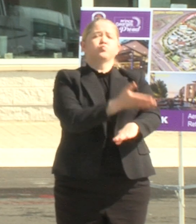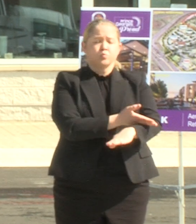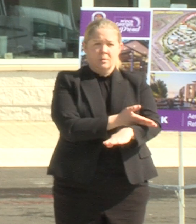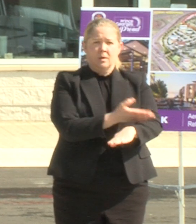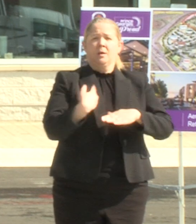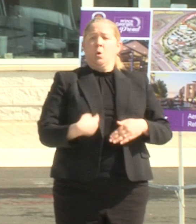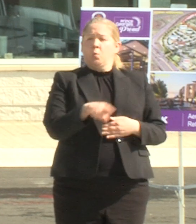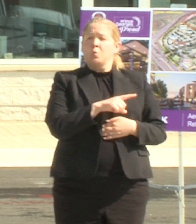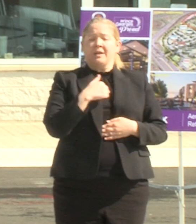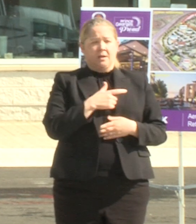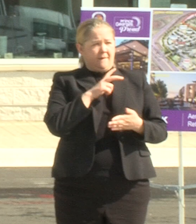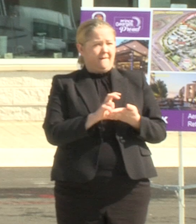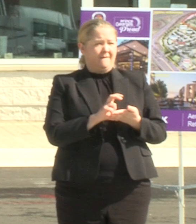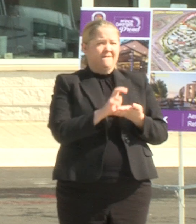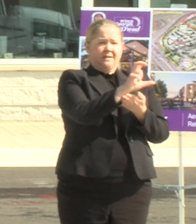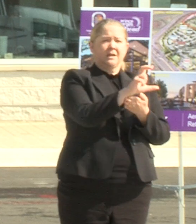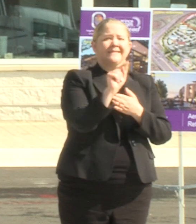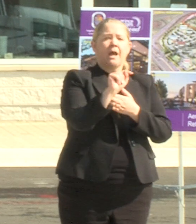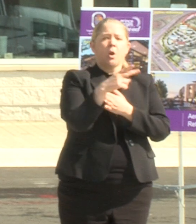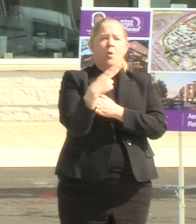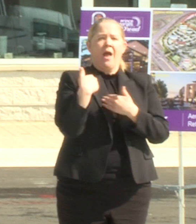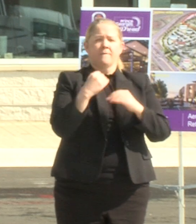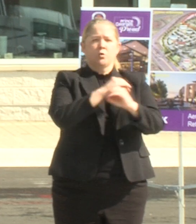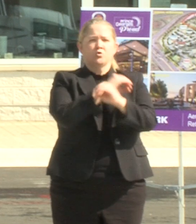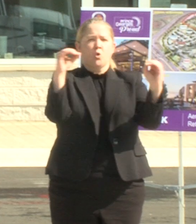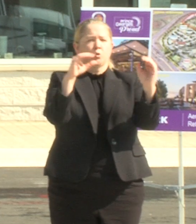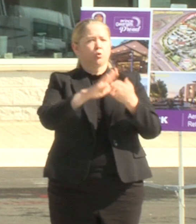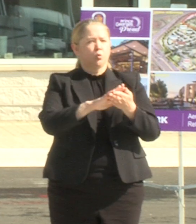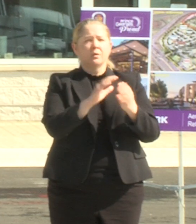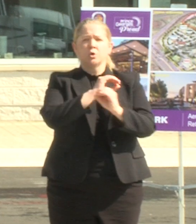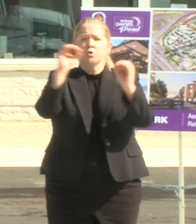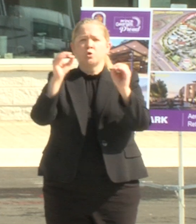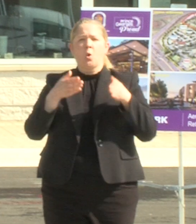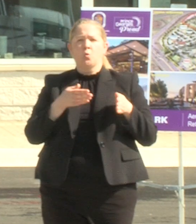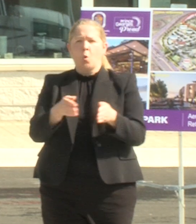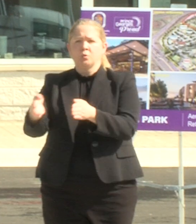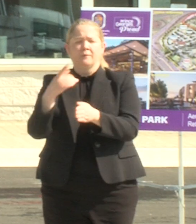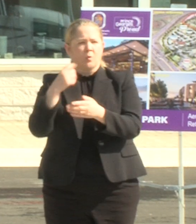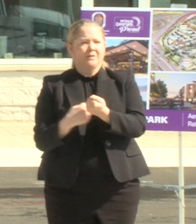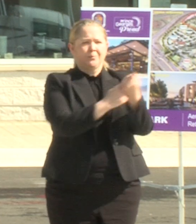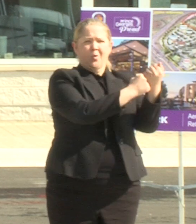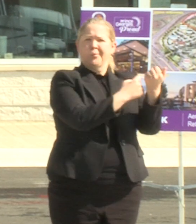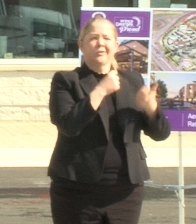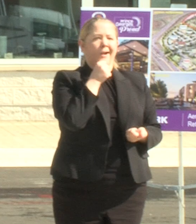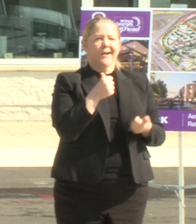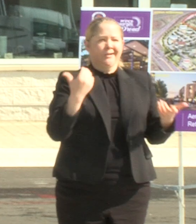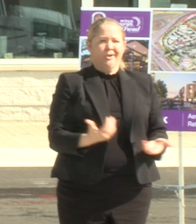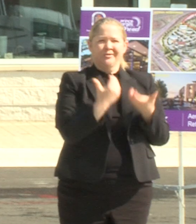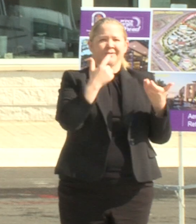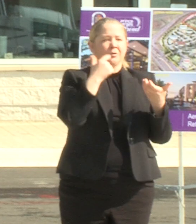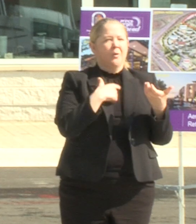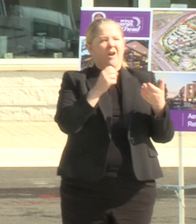aren't investing in town homes that have no schools or roads to support them and we aren't here to build another dozen royal